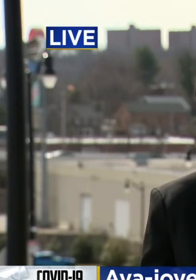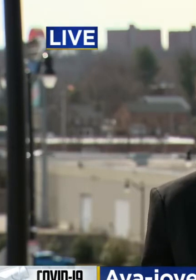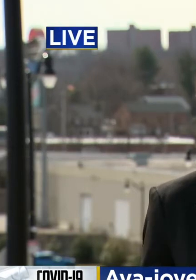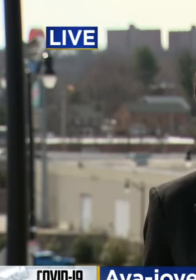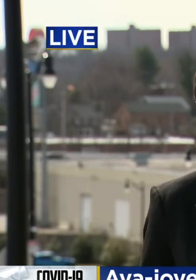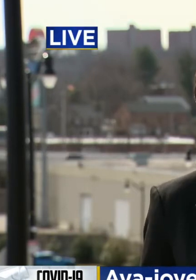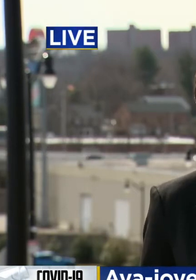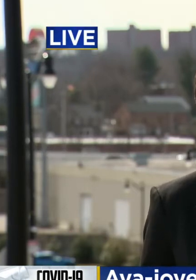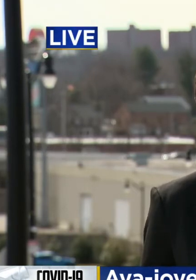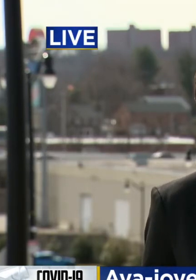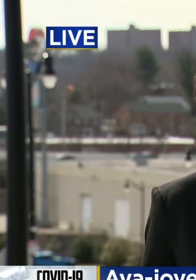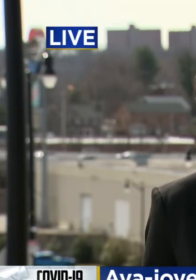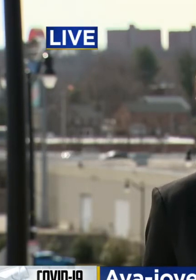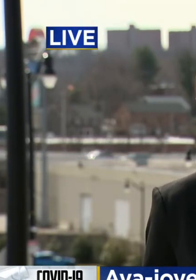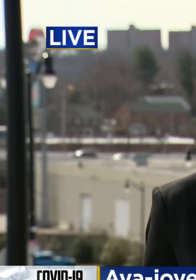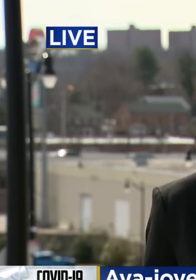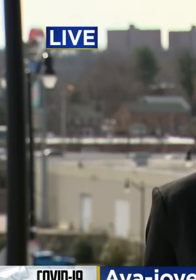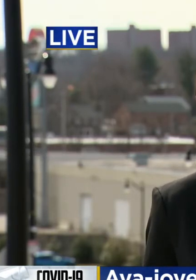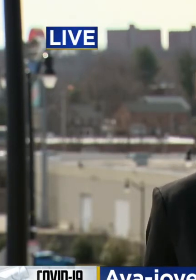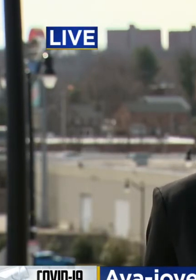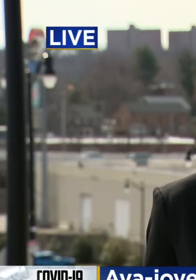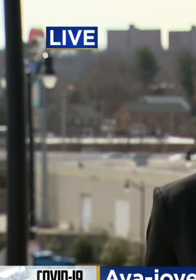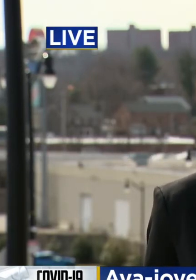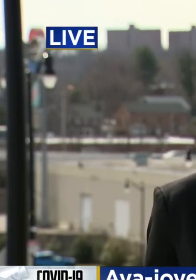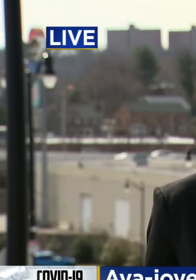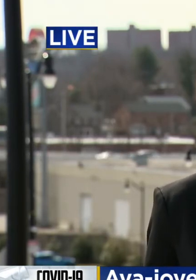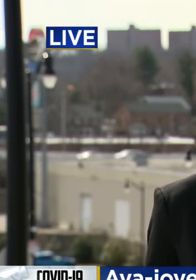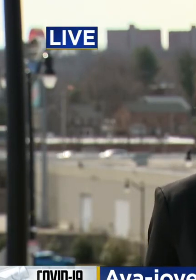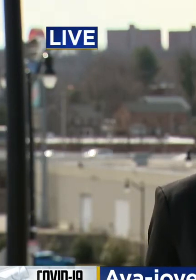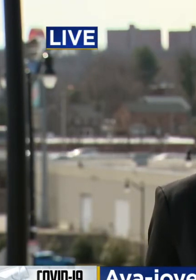-register starting today. Live at 4, I'm for Joy Burnett for WJZ.